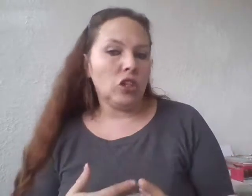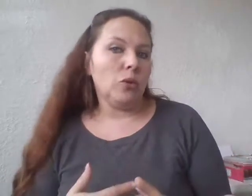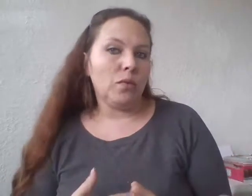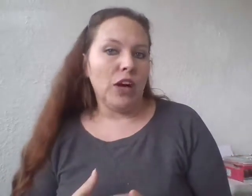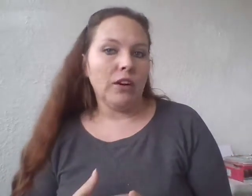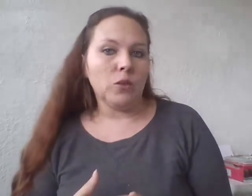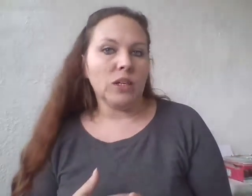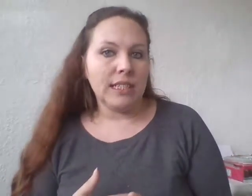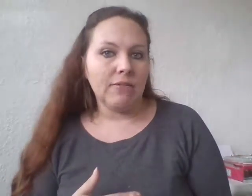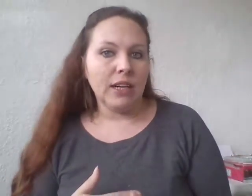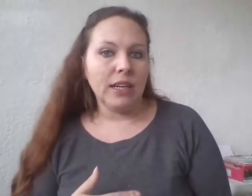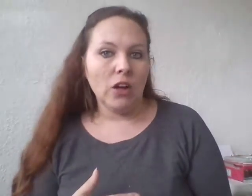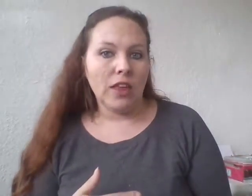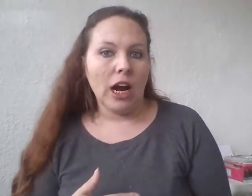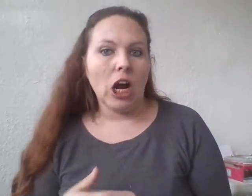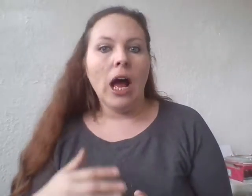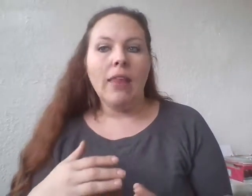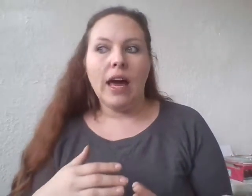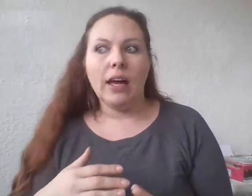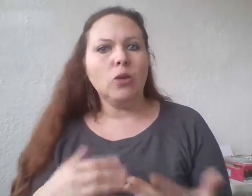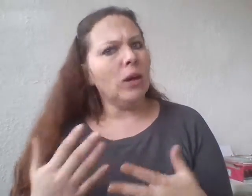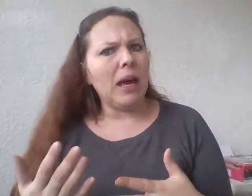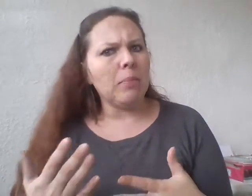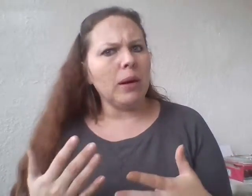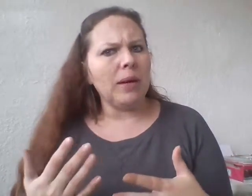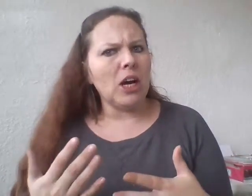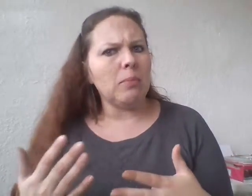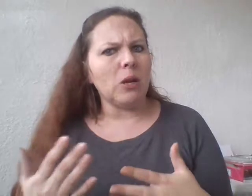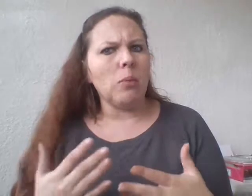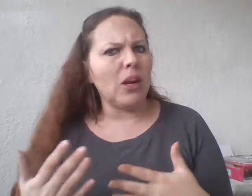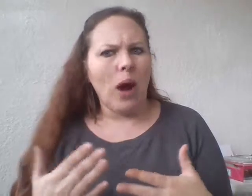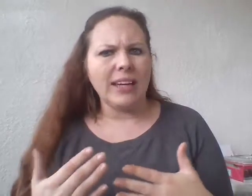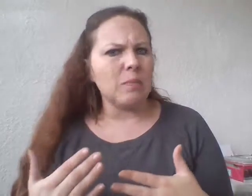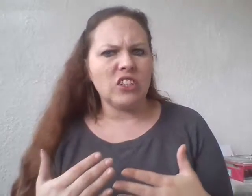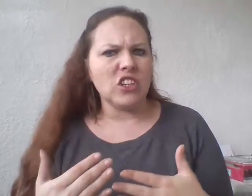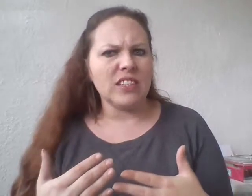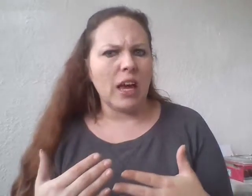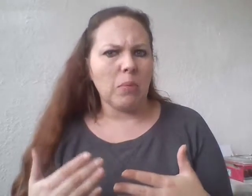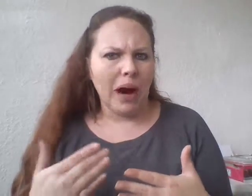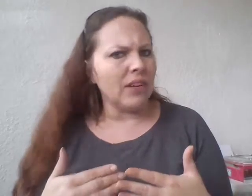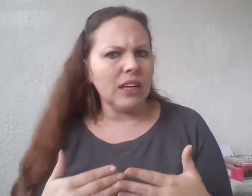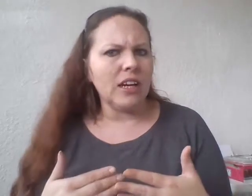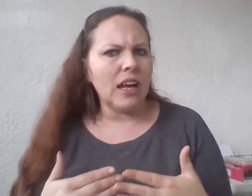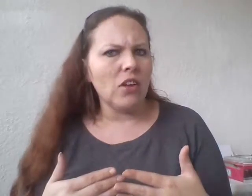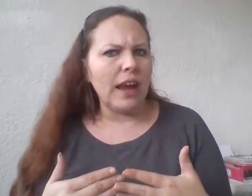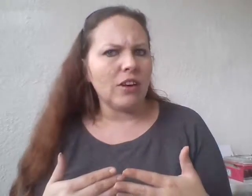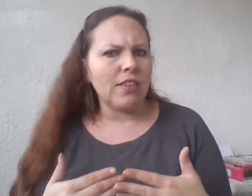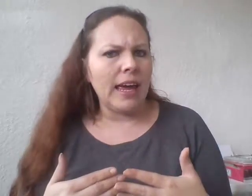do file for state-funded health care that you will pay a premium on. But it won't be quite as much as like a privately funded health care thing.